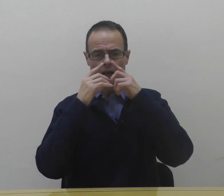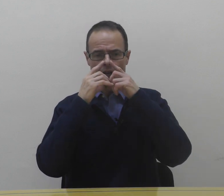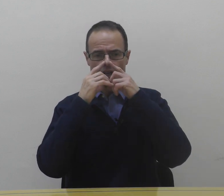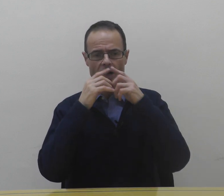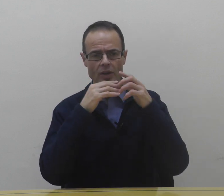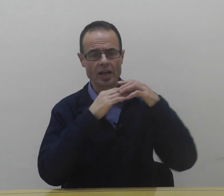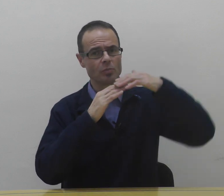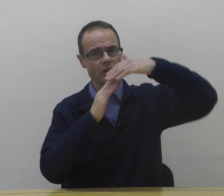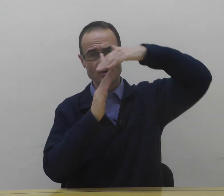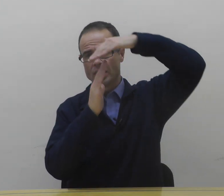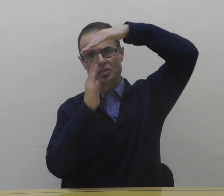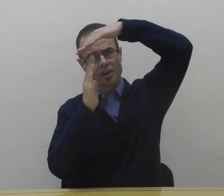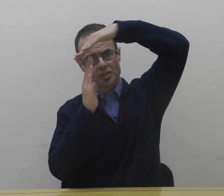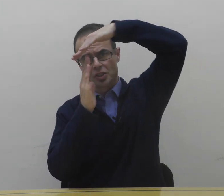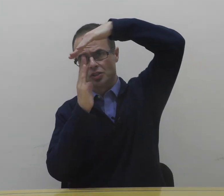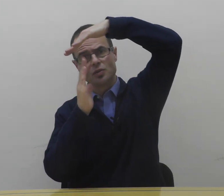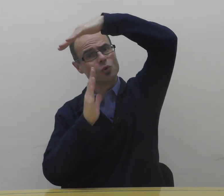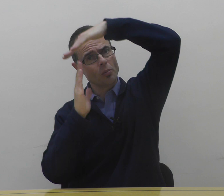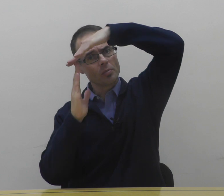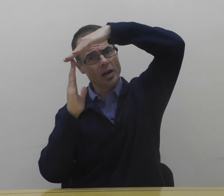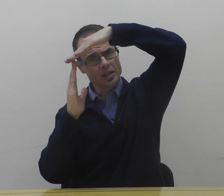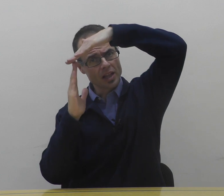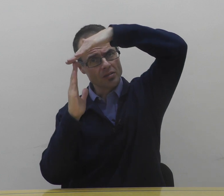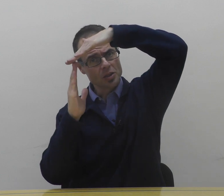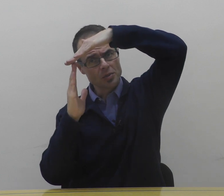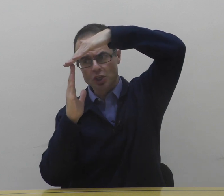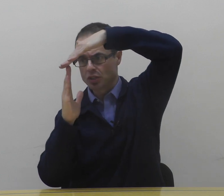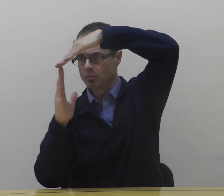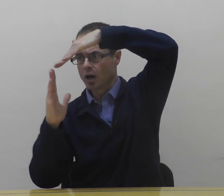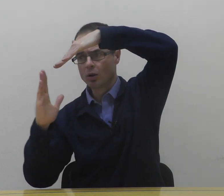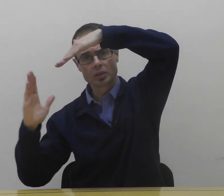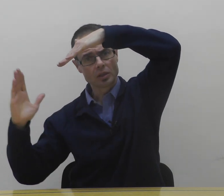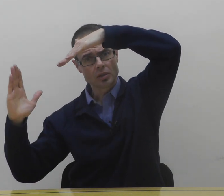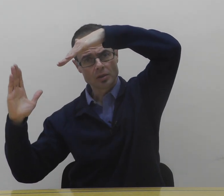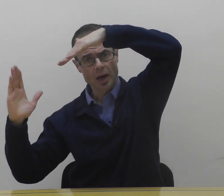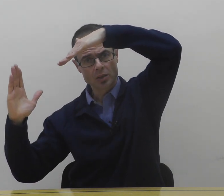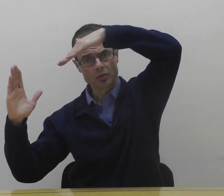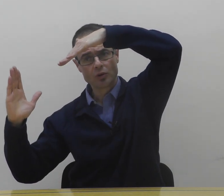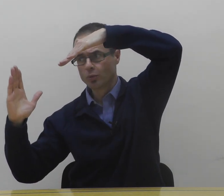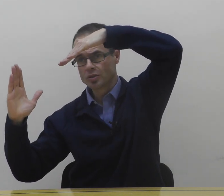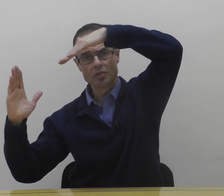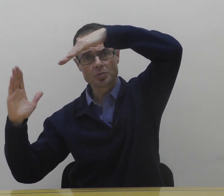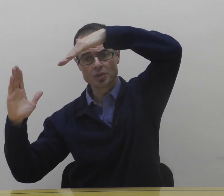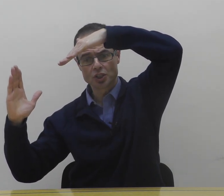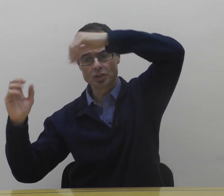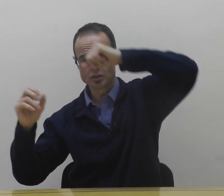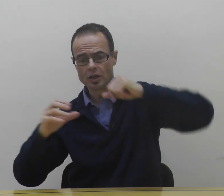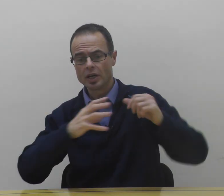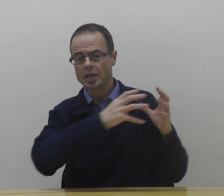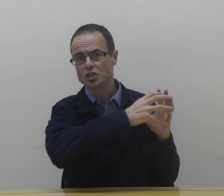Now, that can be a great advantage if you normally bite together in this position. By holding the mandible forwards in this position, it